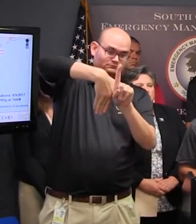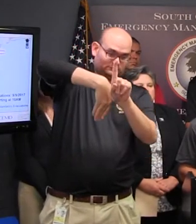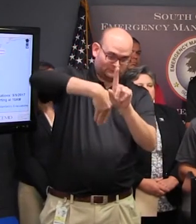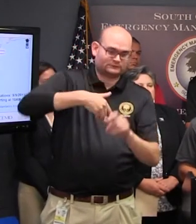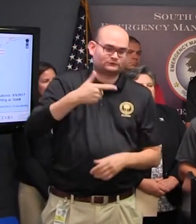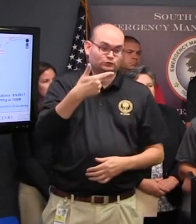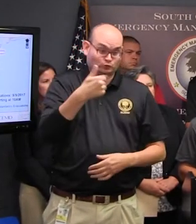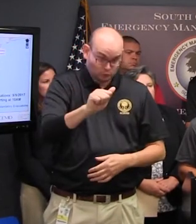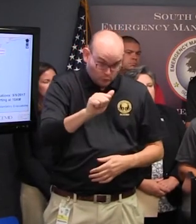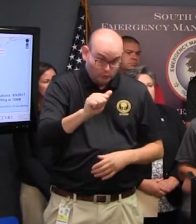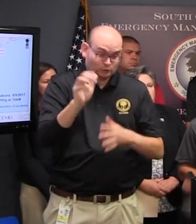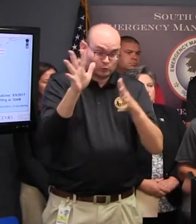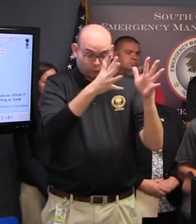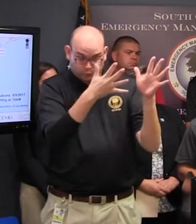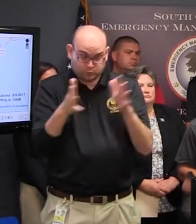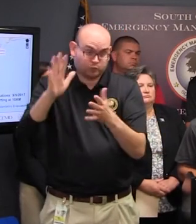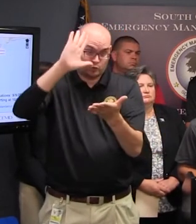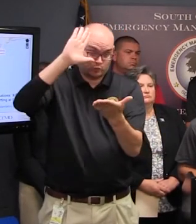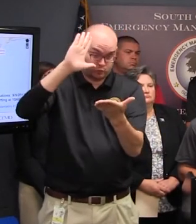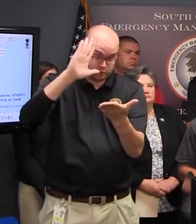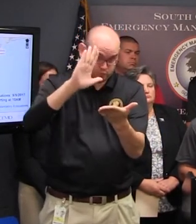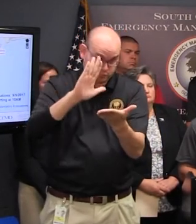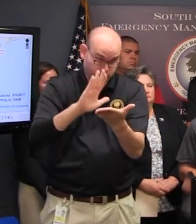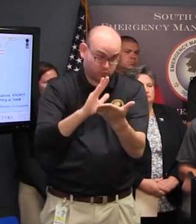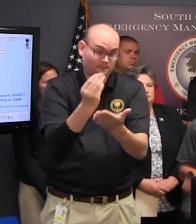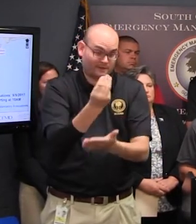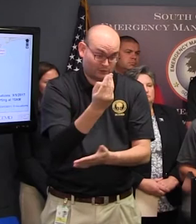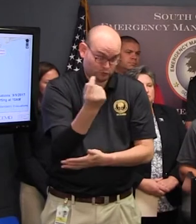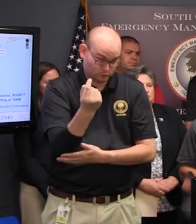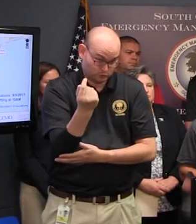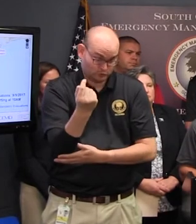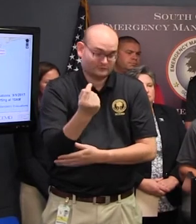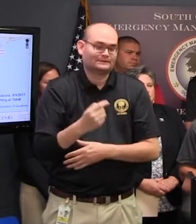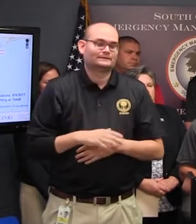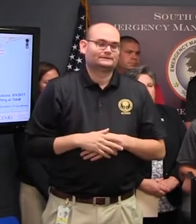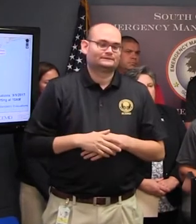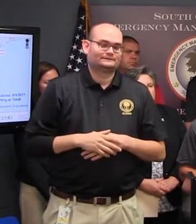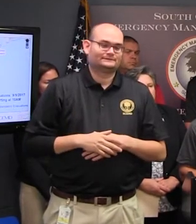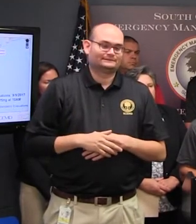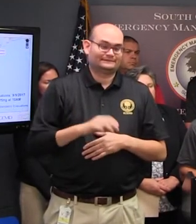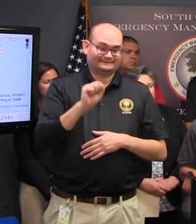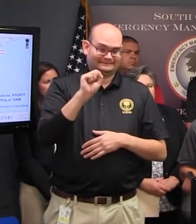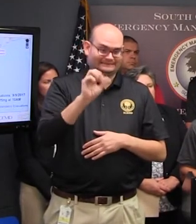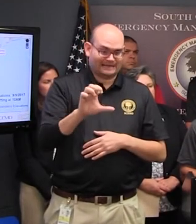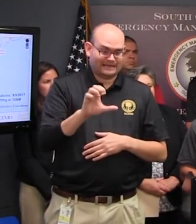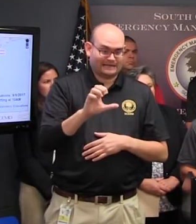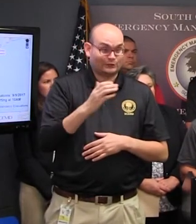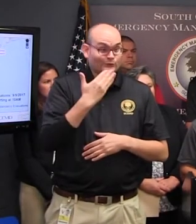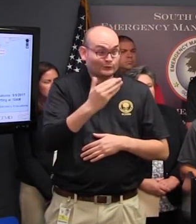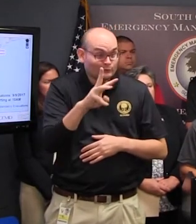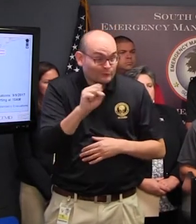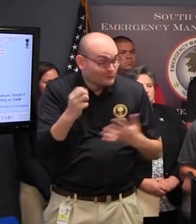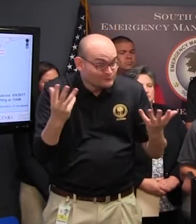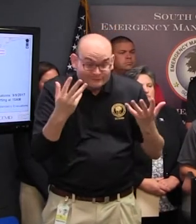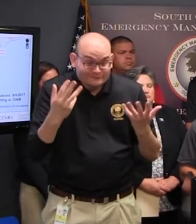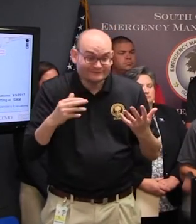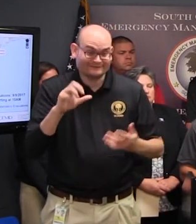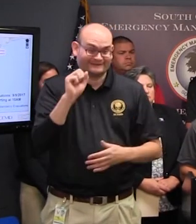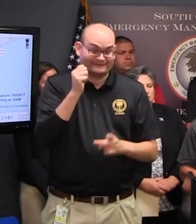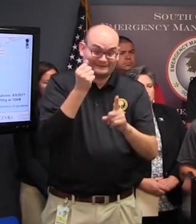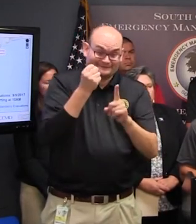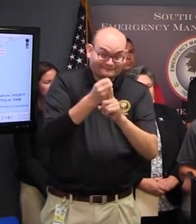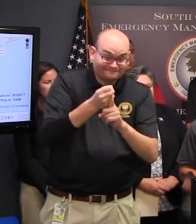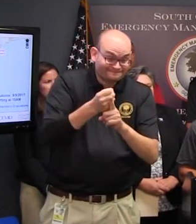on Monday and Tuesday. While this is certainly good news for South Carolina the state will still experience impacts